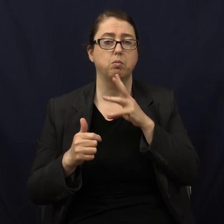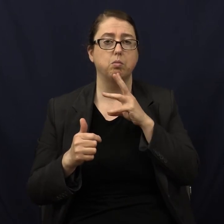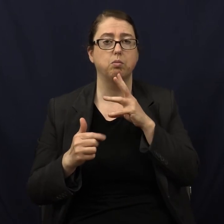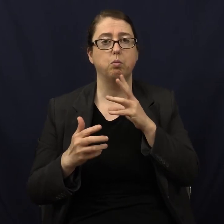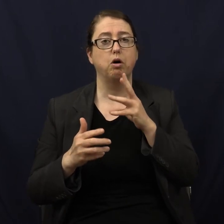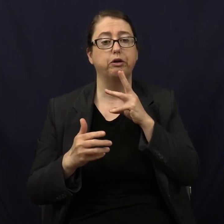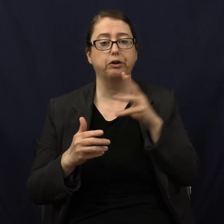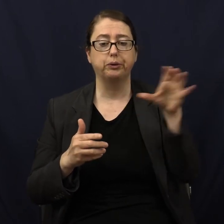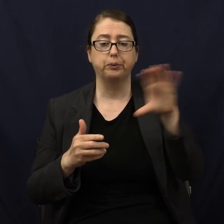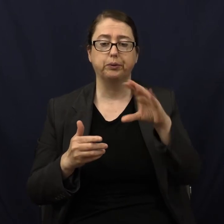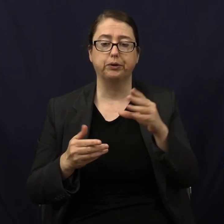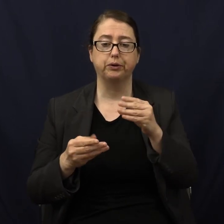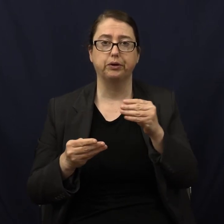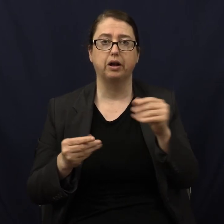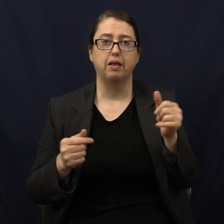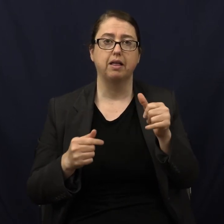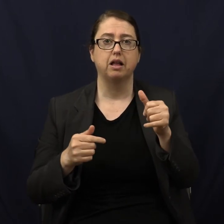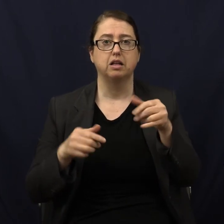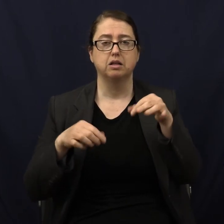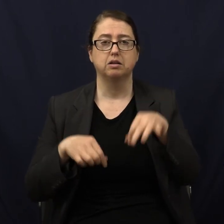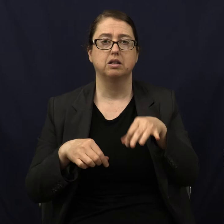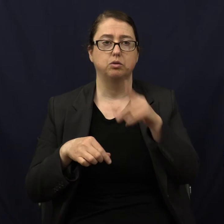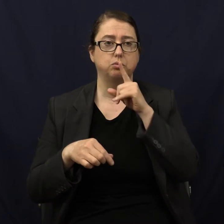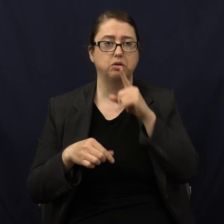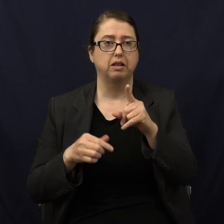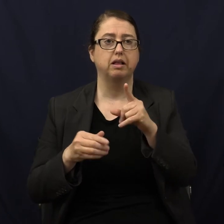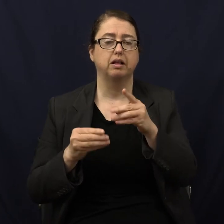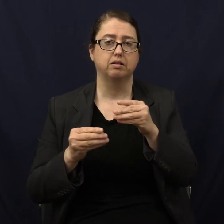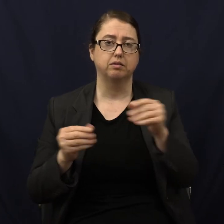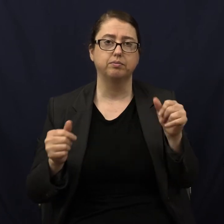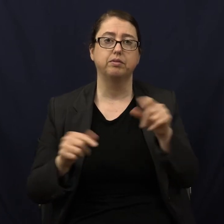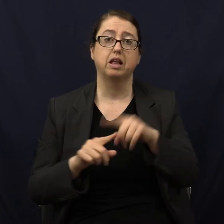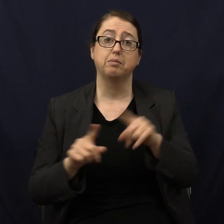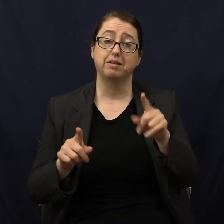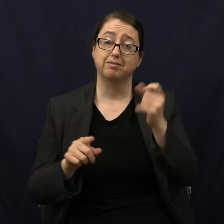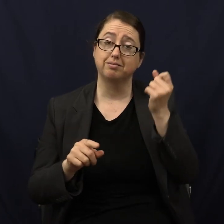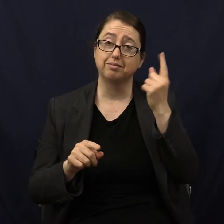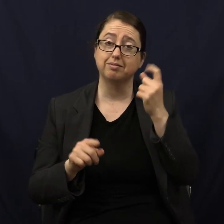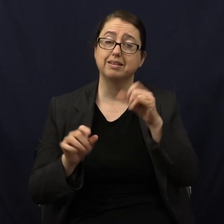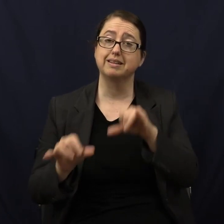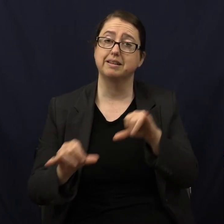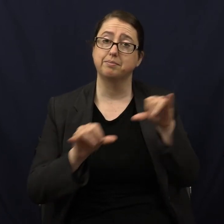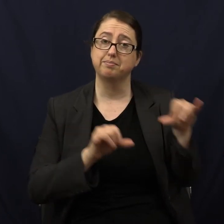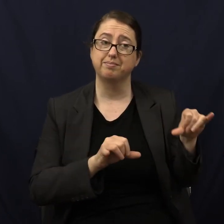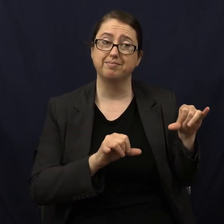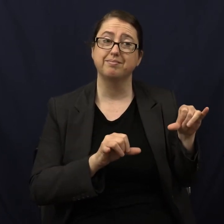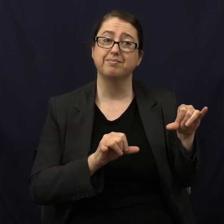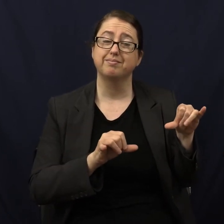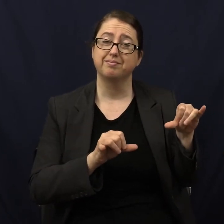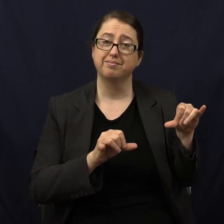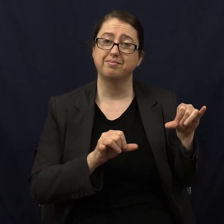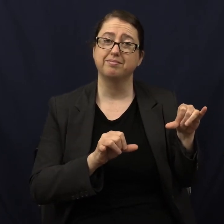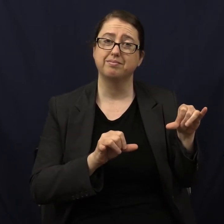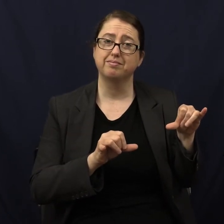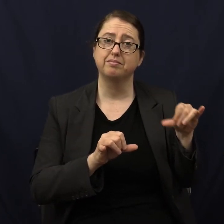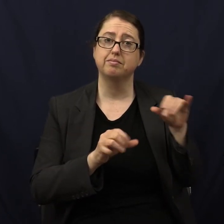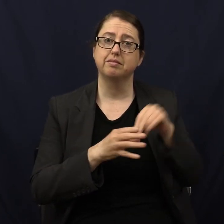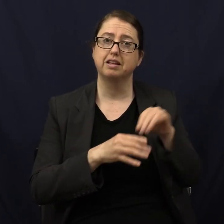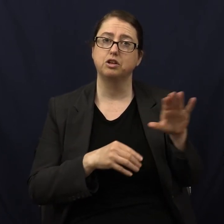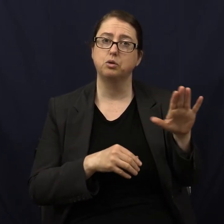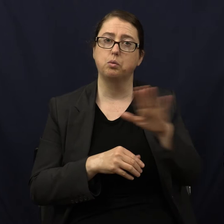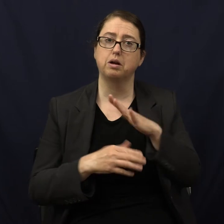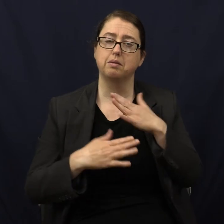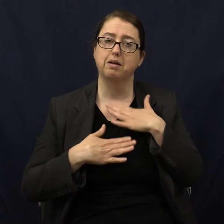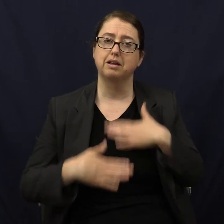happens? Crystallizes, right? Because the super saturated solution, but the same thing can happen in